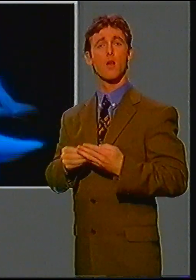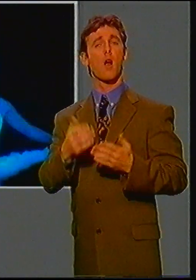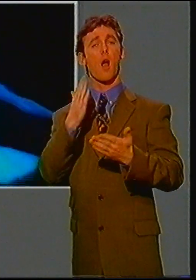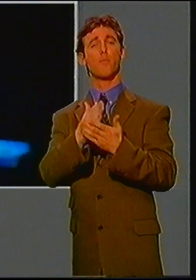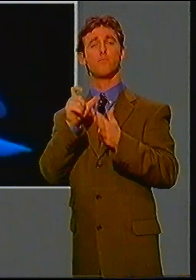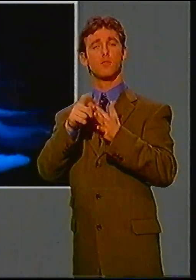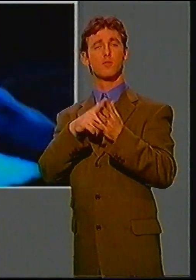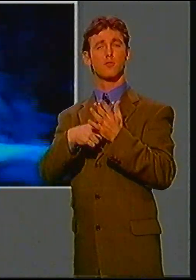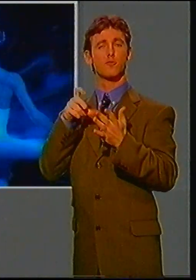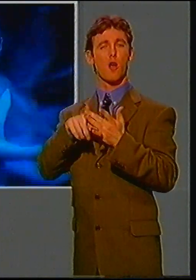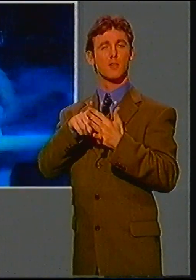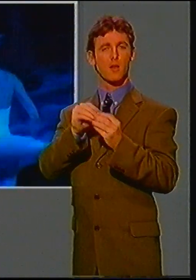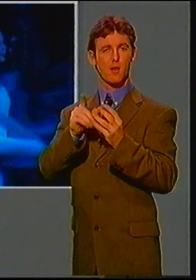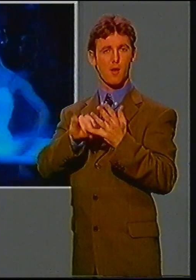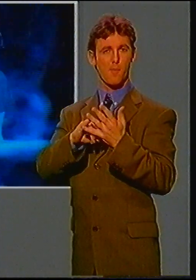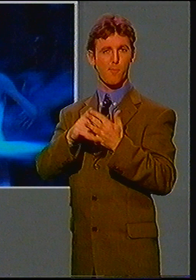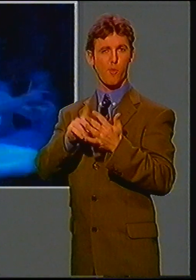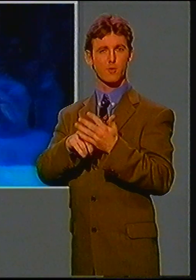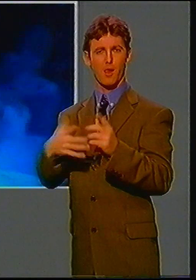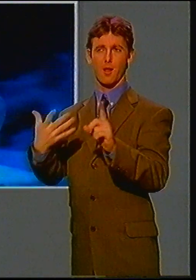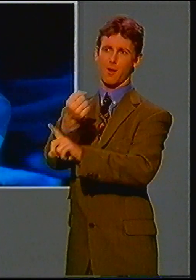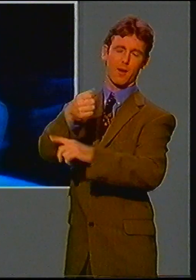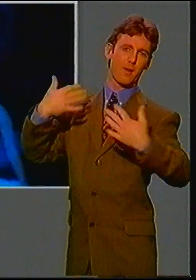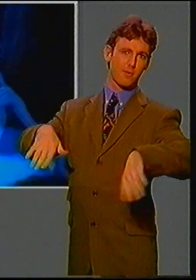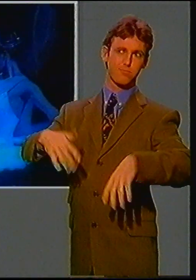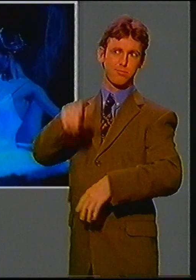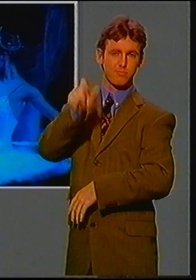the Kirov. And Isabel Lang is here with...